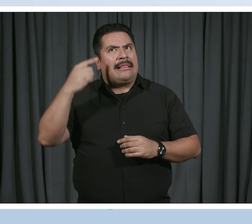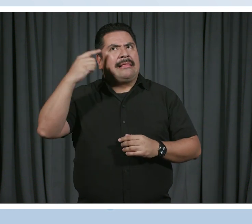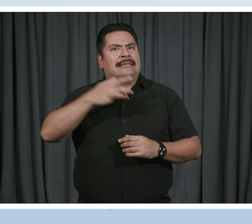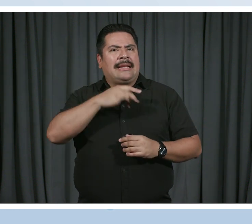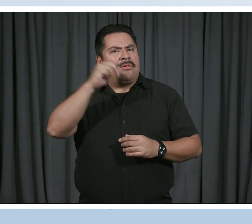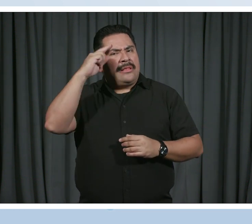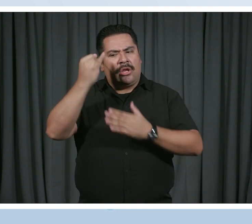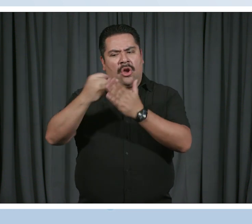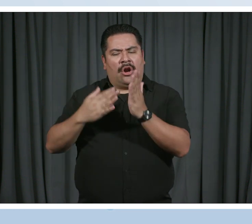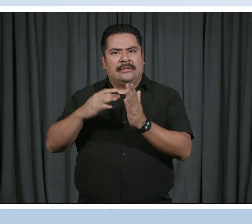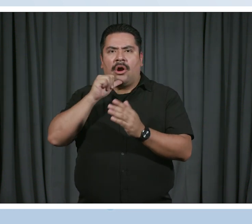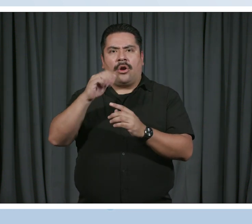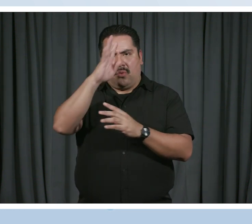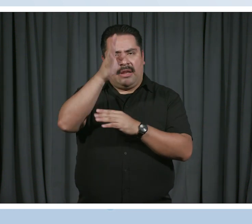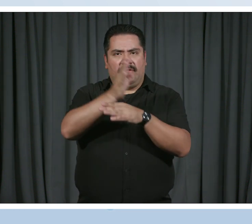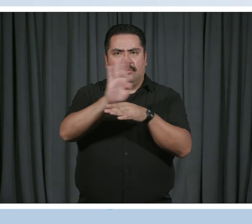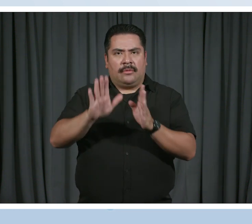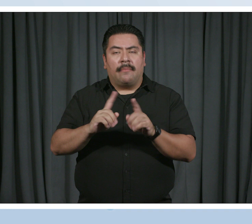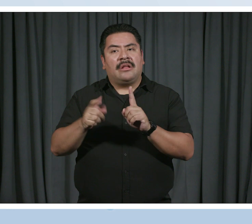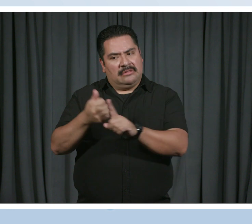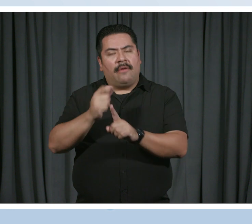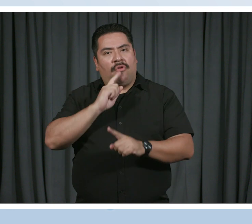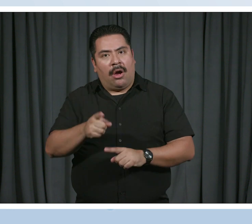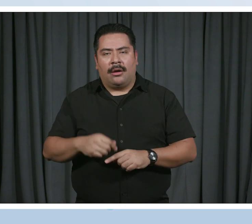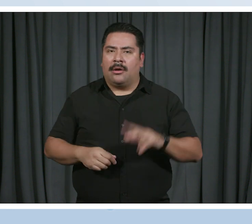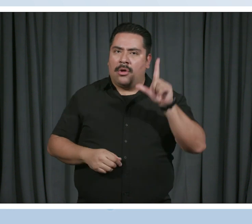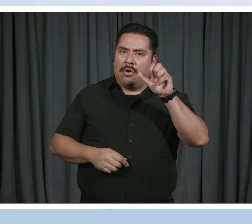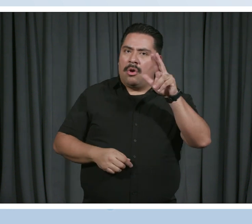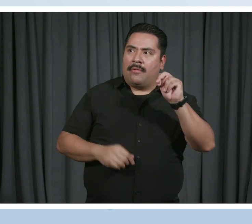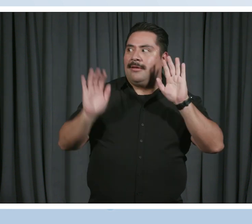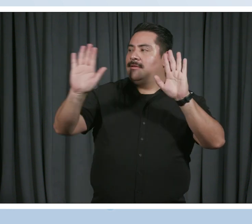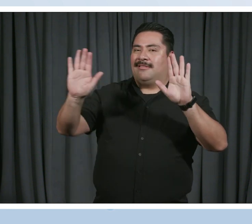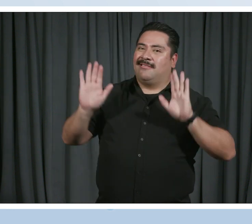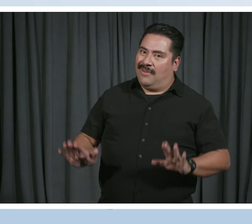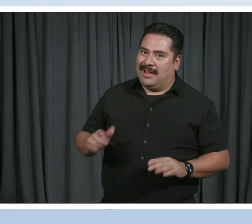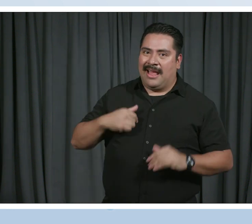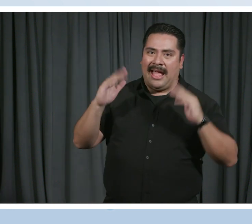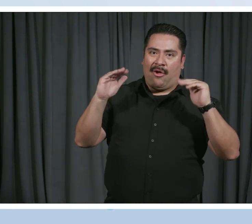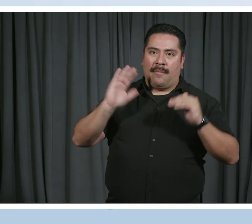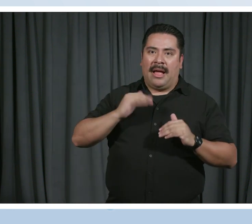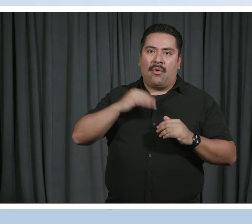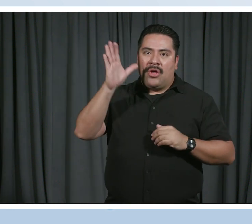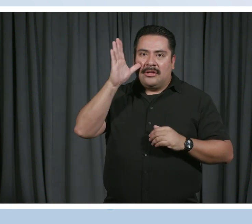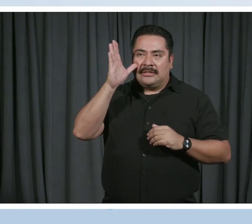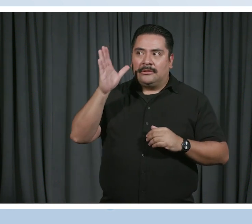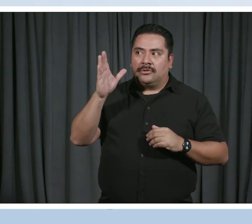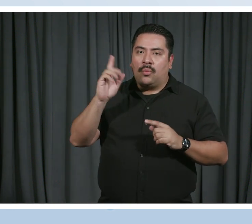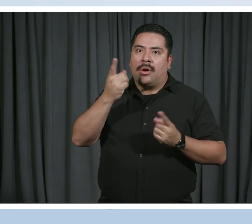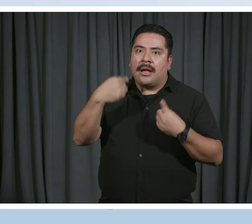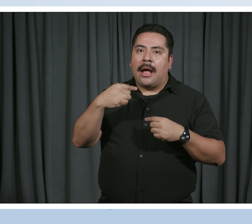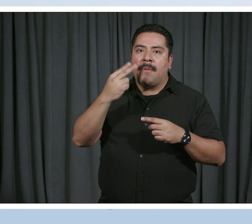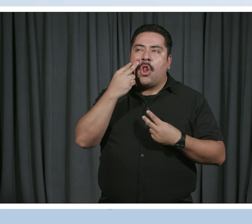creative entrepreneurs enough, but that's what we are. Great. Well, I hope also that our listeners will come and check out the We Are Proud